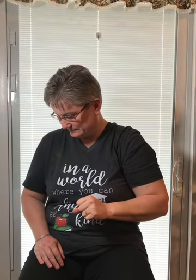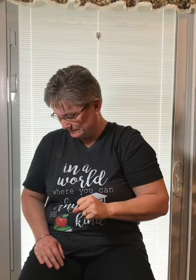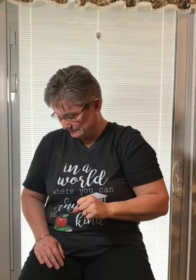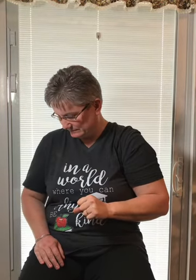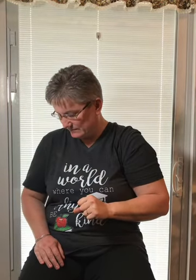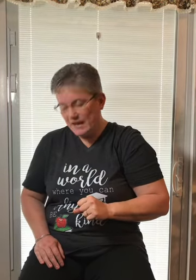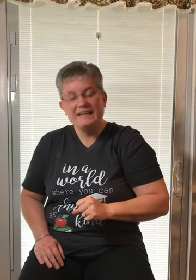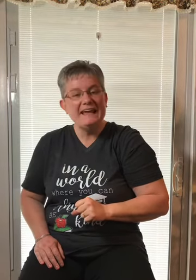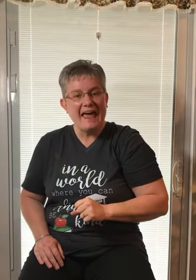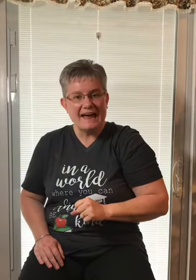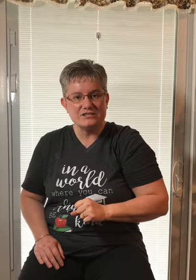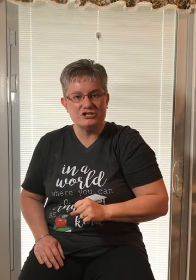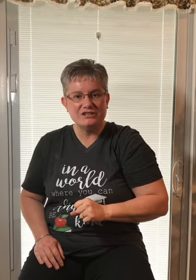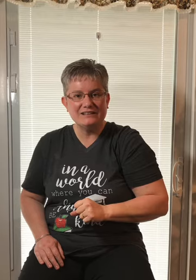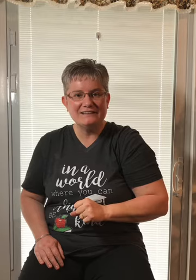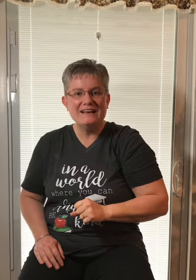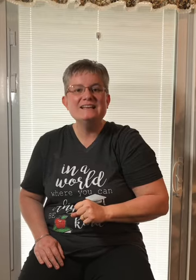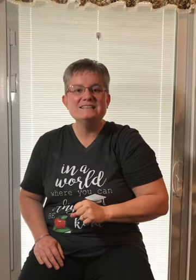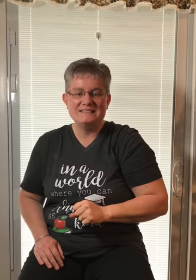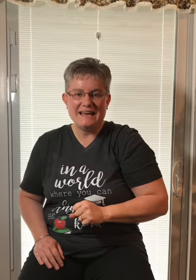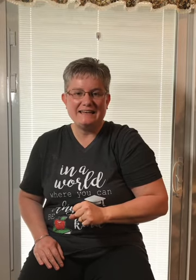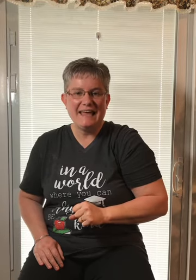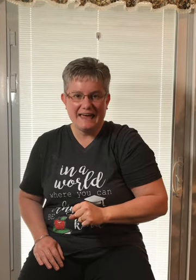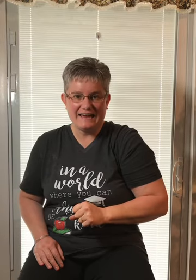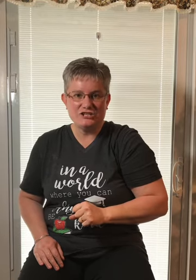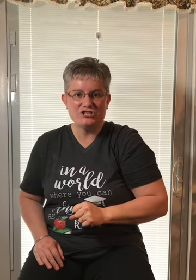Ch. Both. itch.